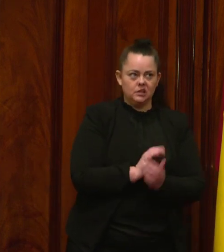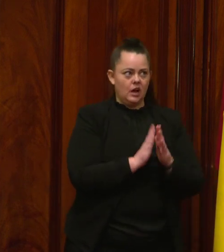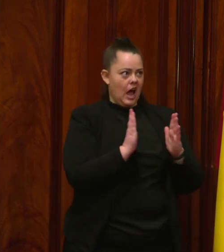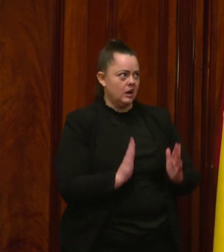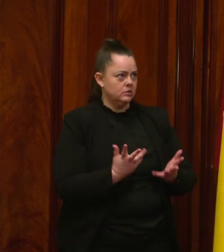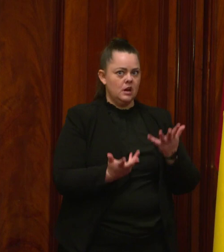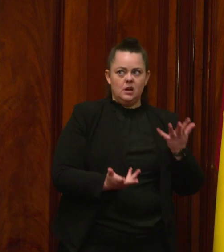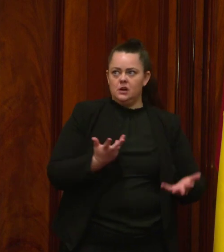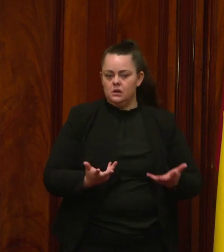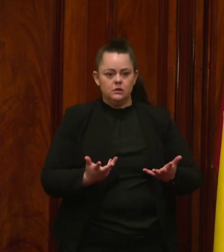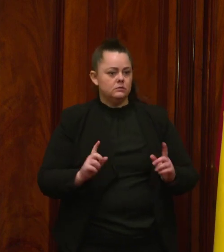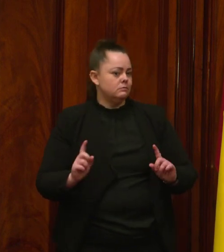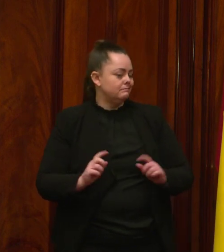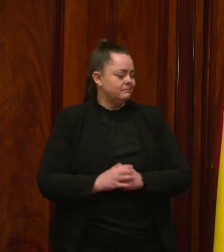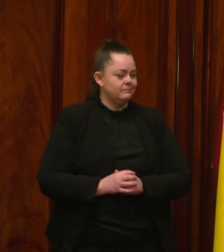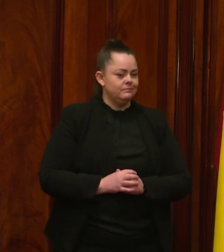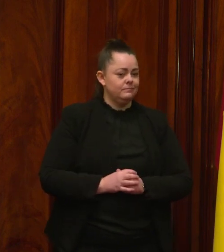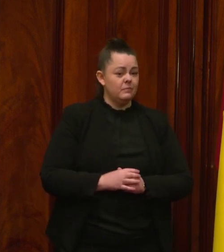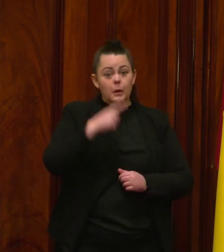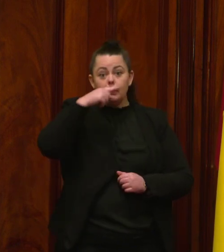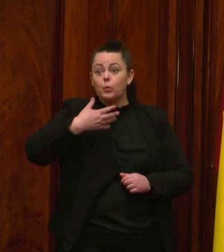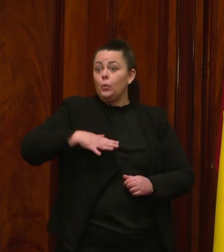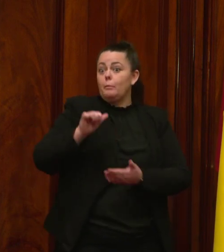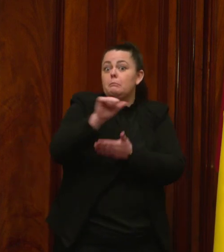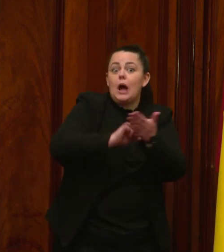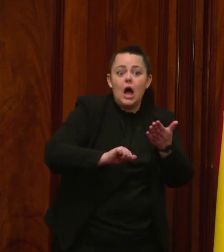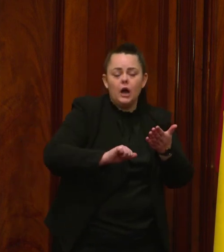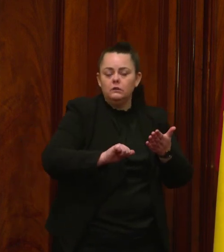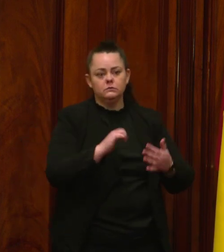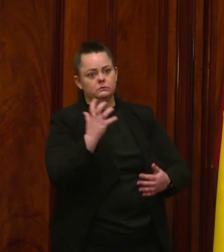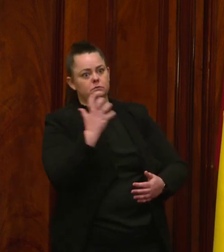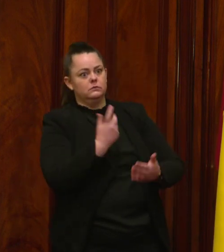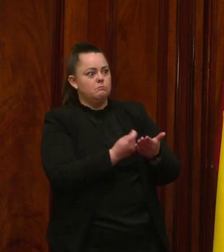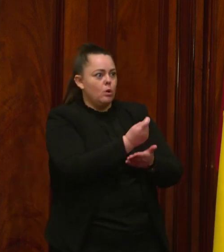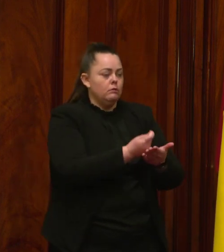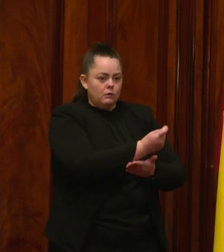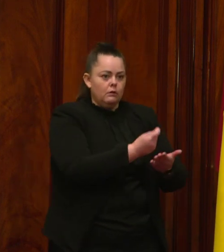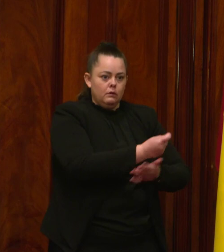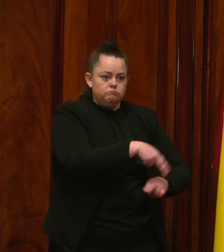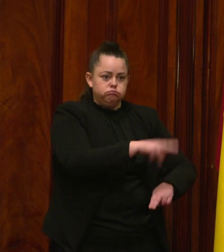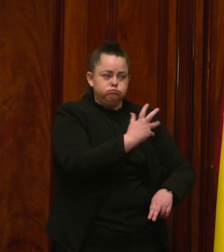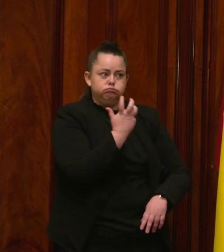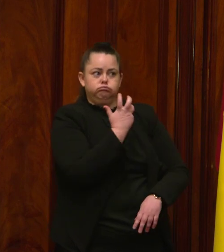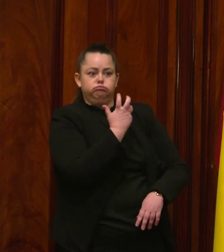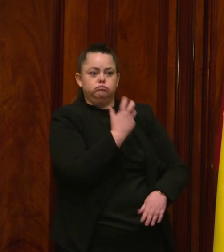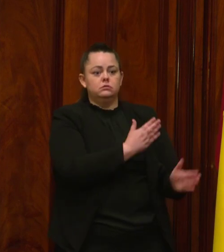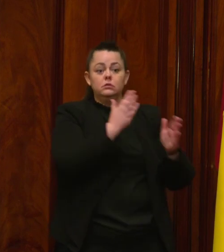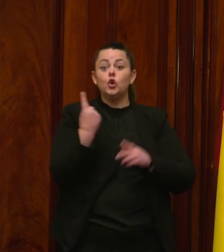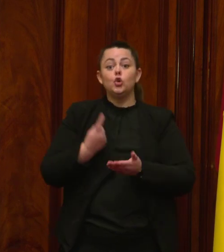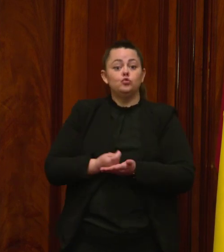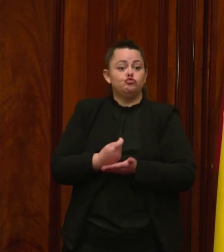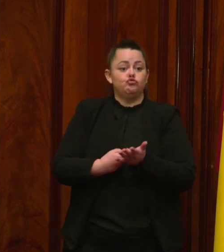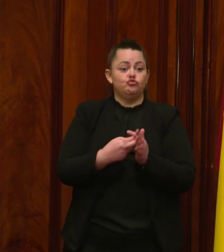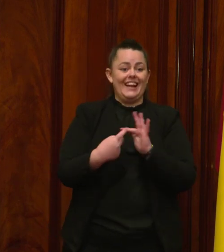Buyers face growing mortgage repayments amidst a cost-of-living crunch. Renters, also facing inflationary pressures,